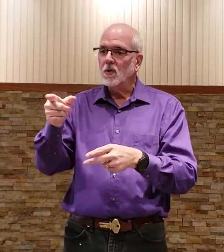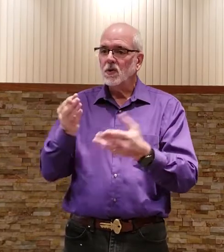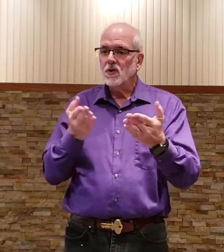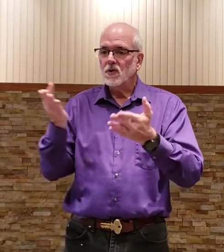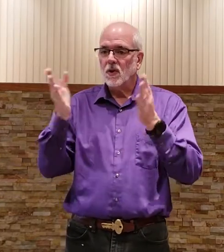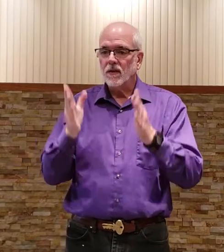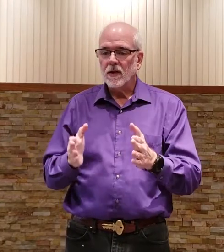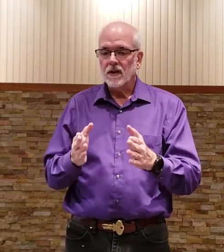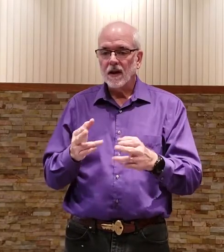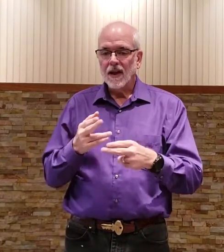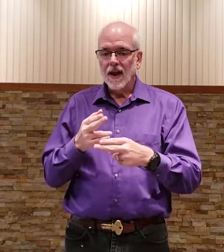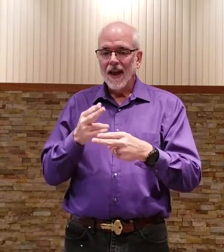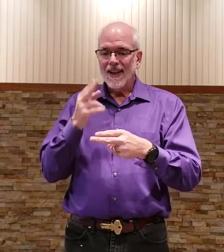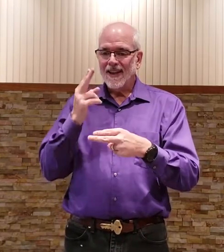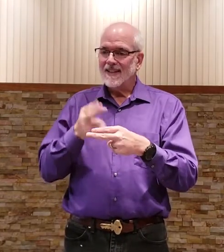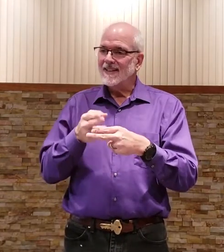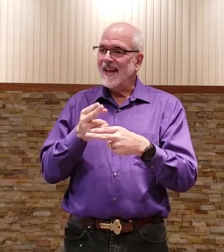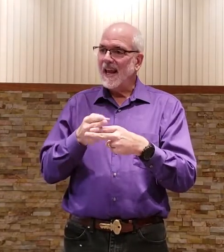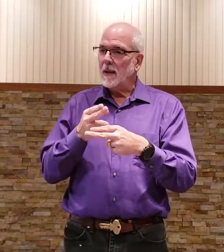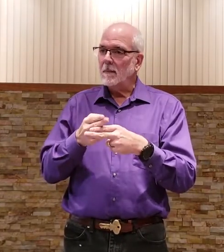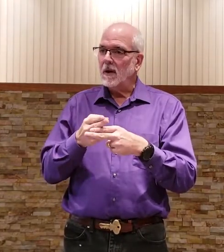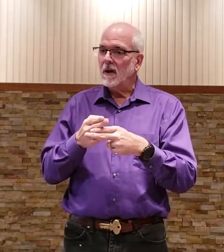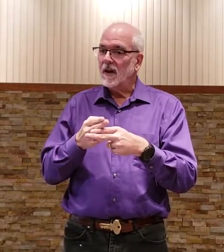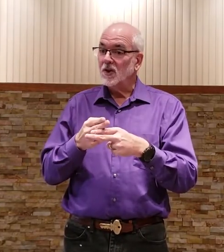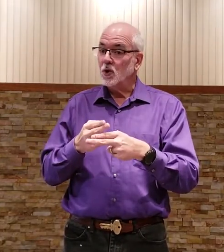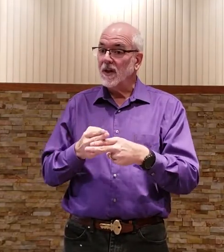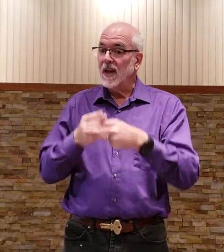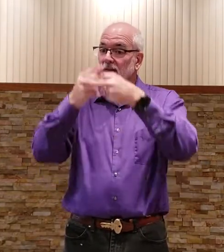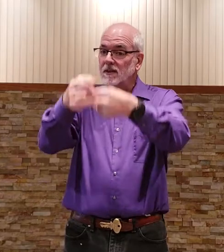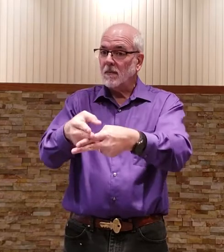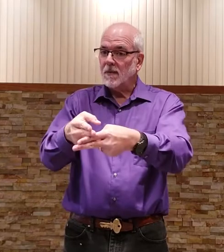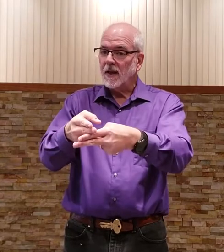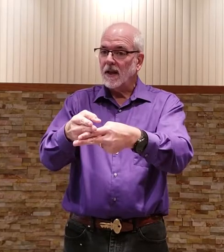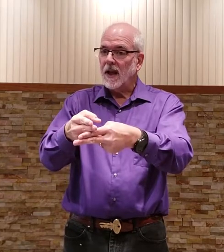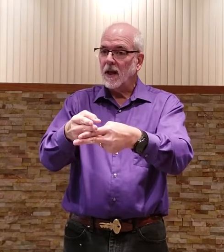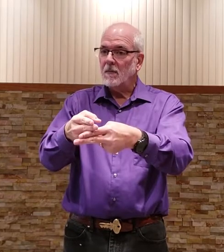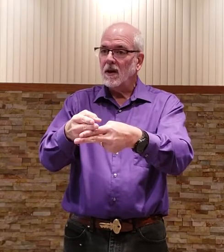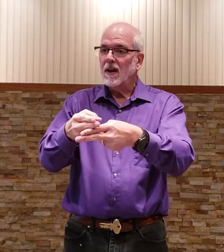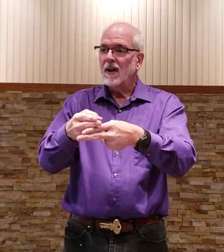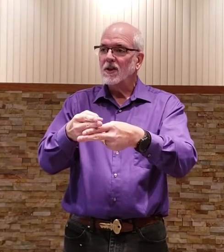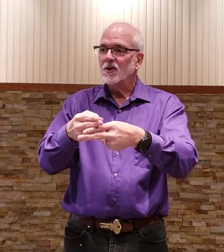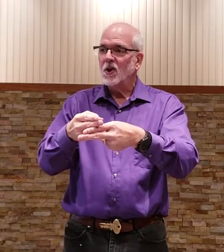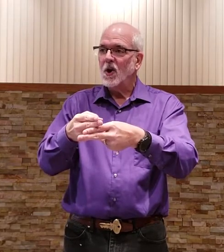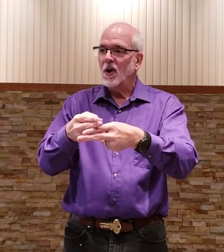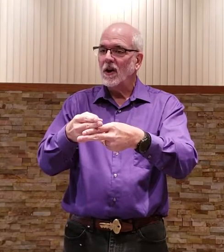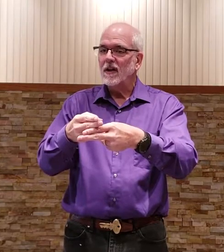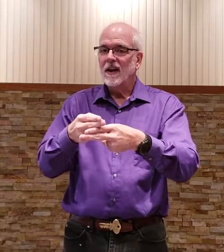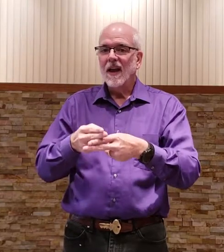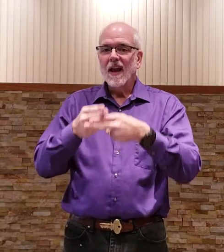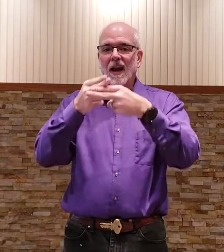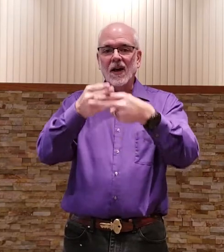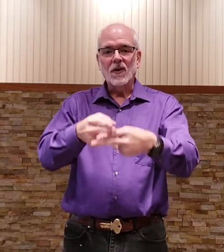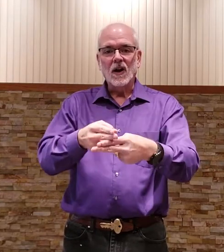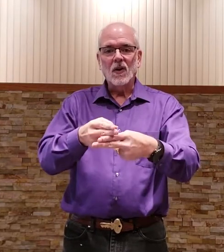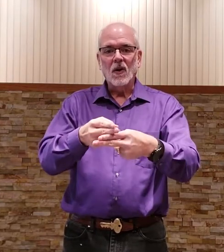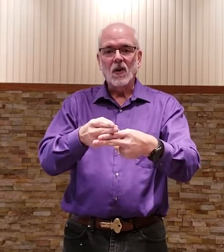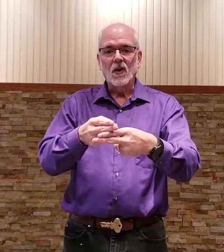servants this is name to give something a name is to call it i do not call